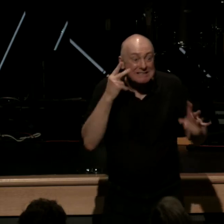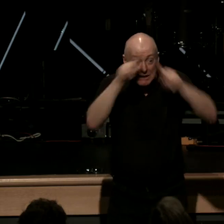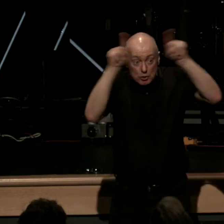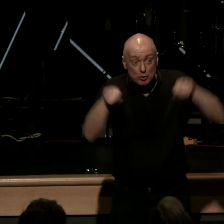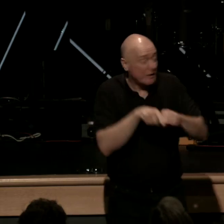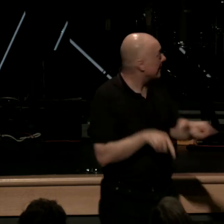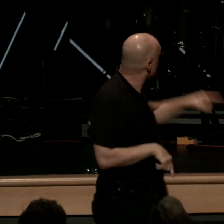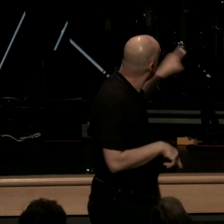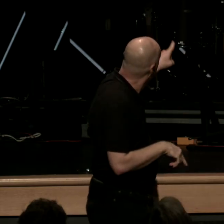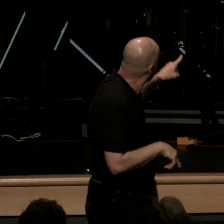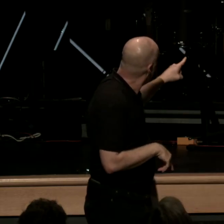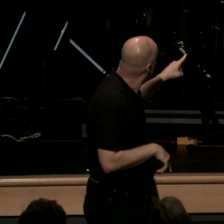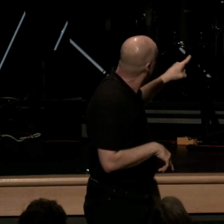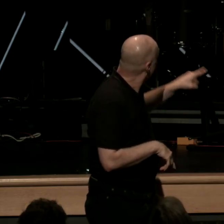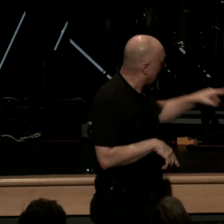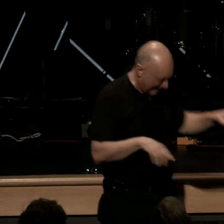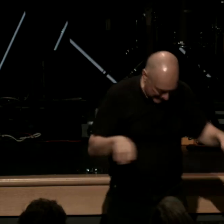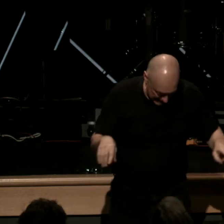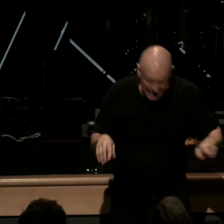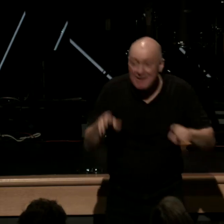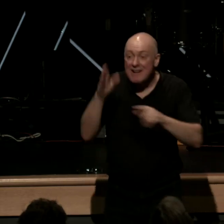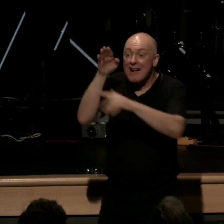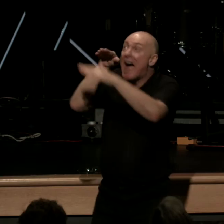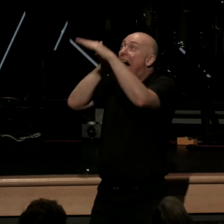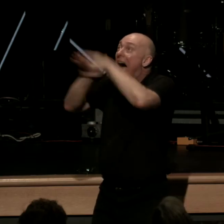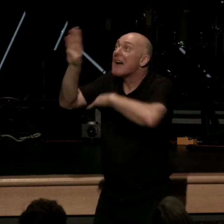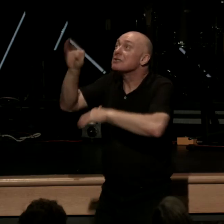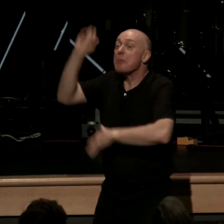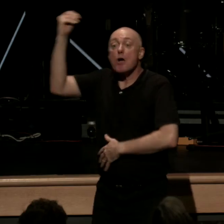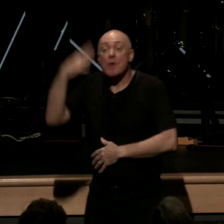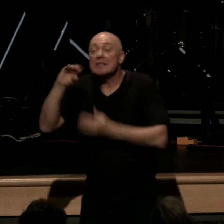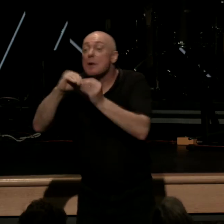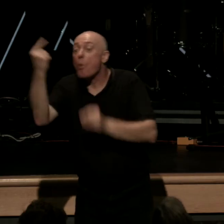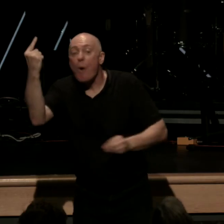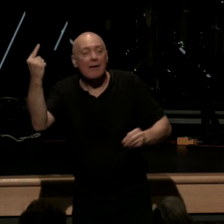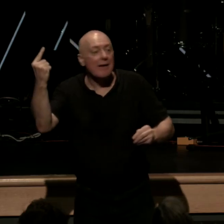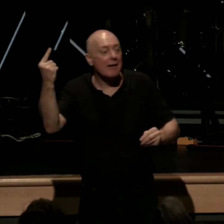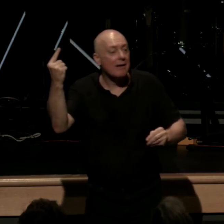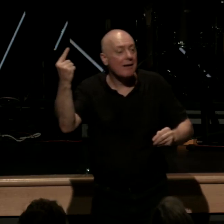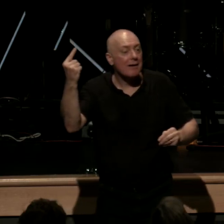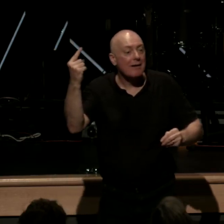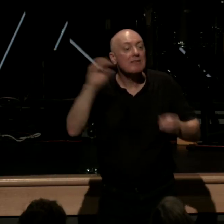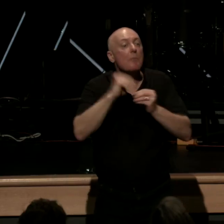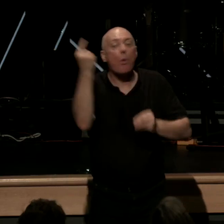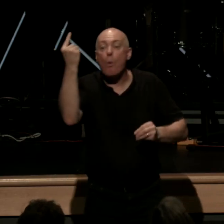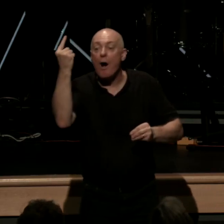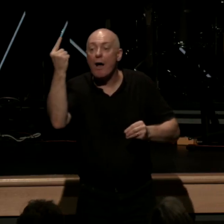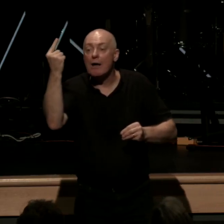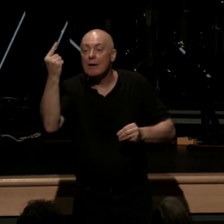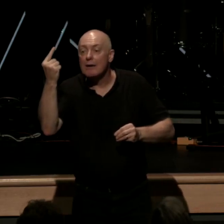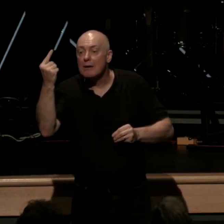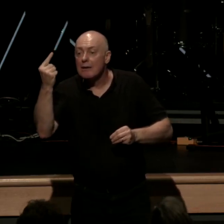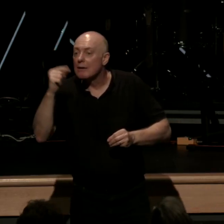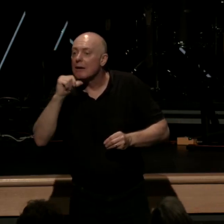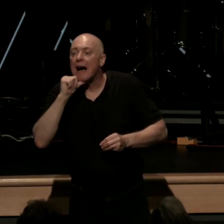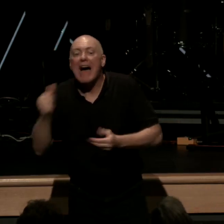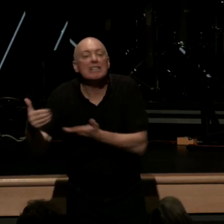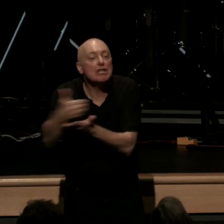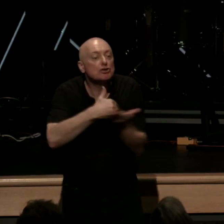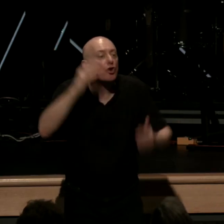what it means to have access by grace number one is this put that one up it's undeserved grace undeserved